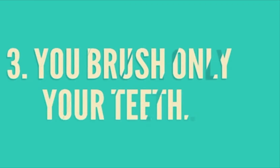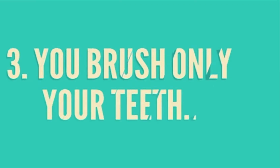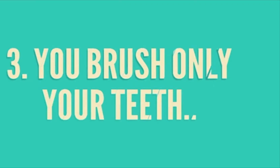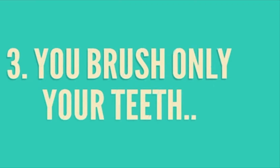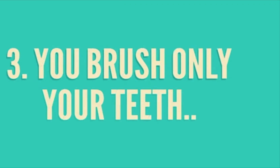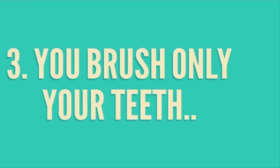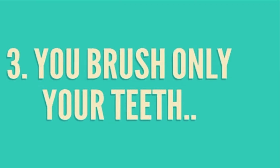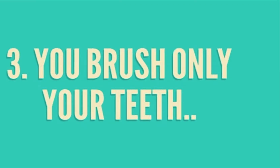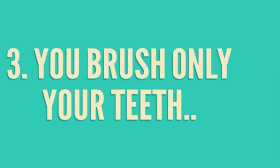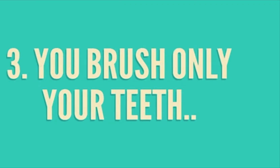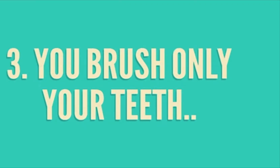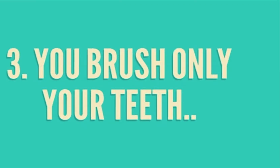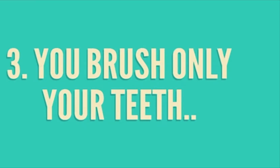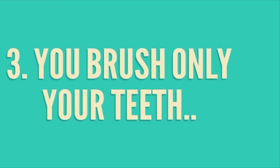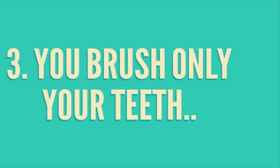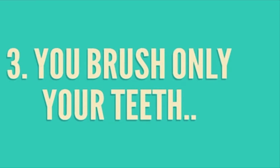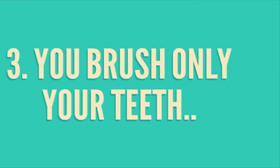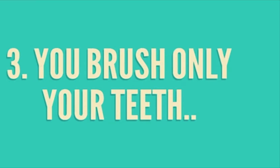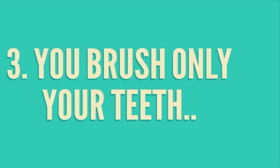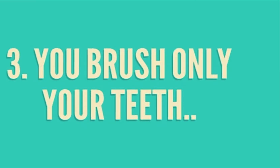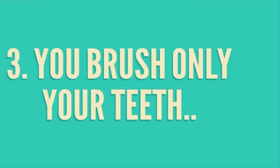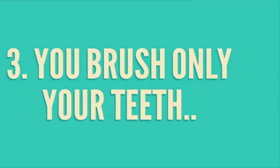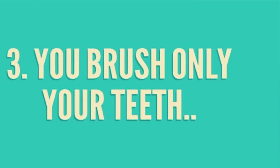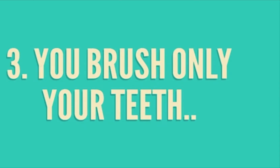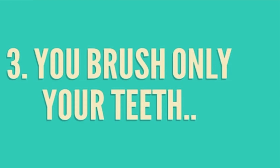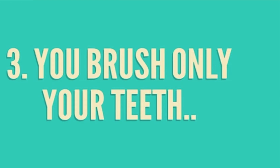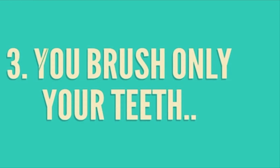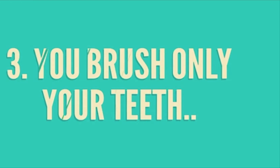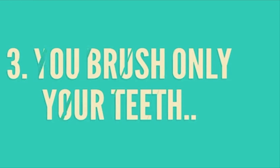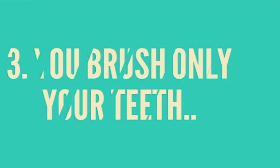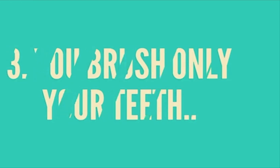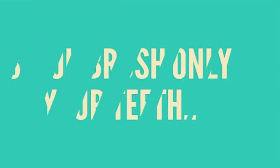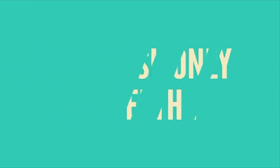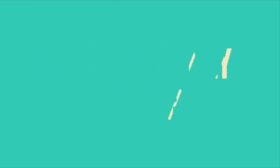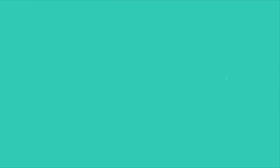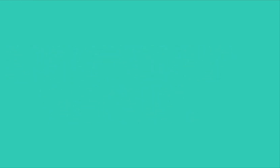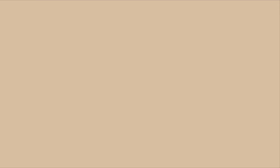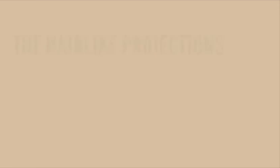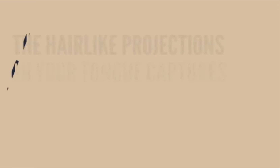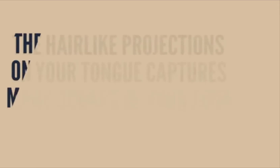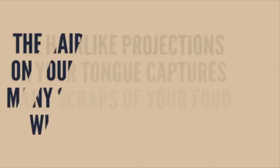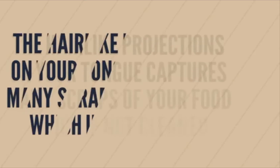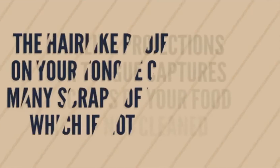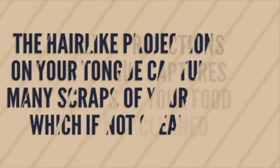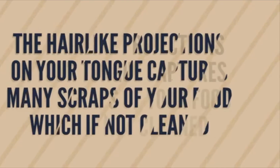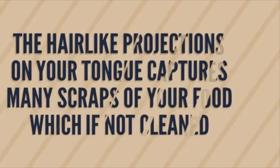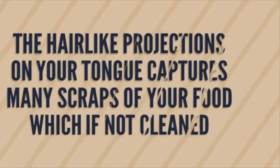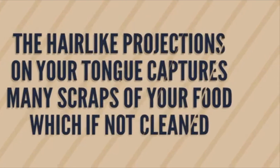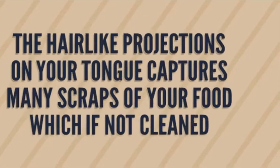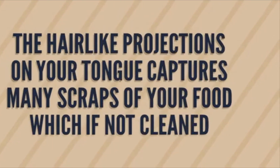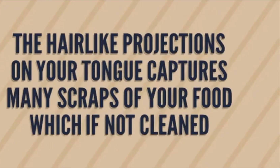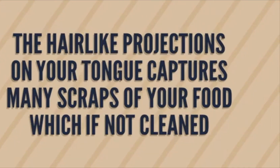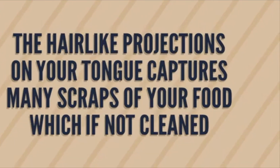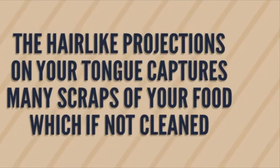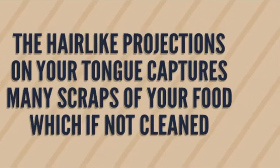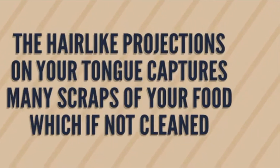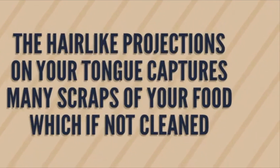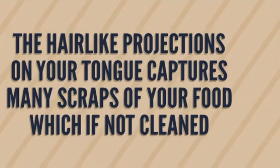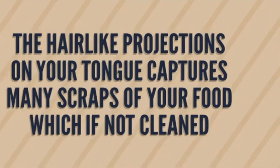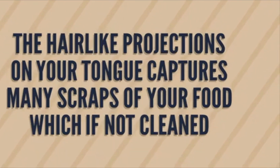is you brush only your teeth see your tongue has many hear like perfections which captures many scraps